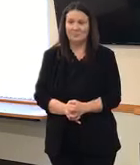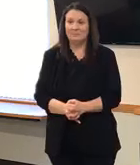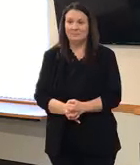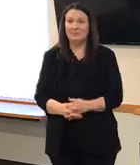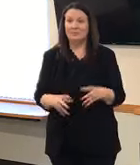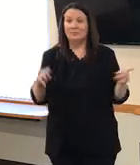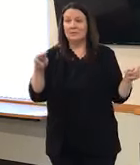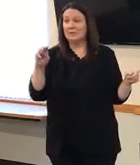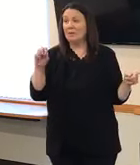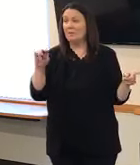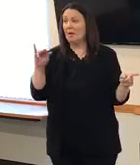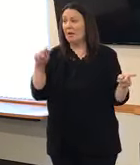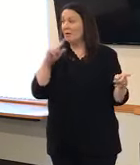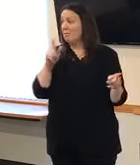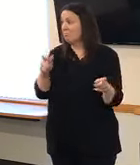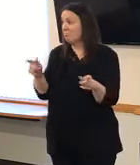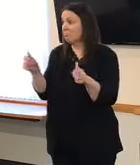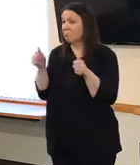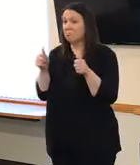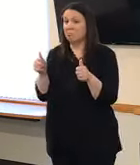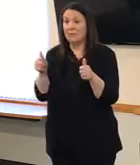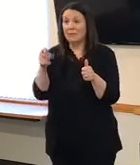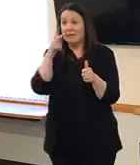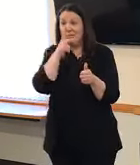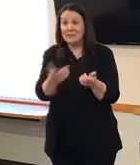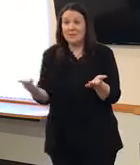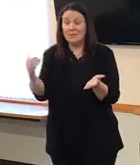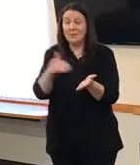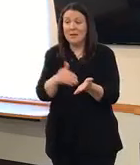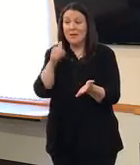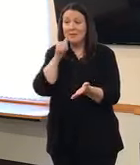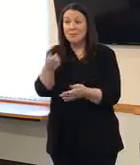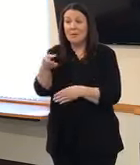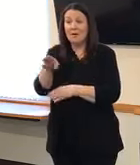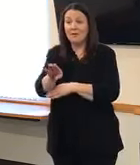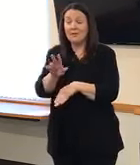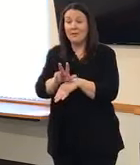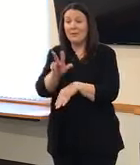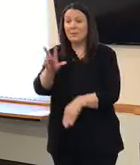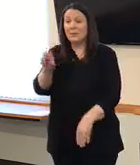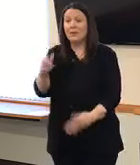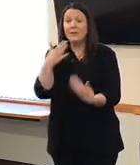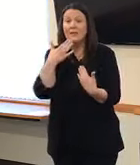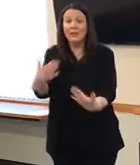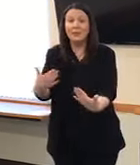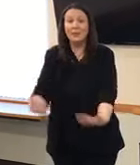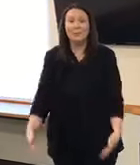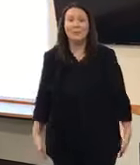If there are not any more questions, then we will see you guys again here tomorrow at 3 30. Thank you.